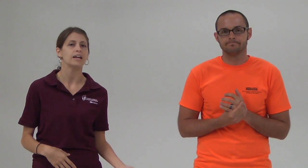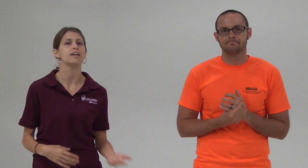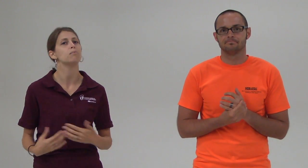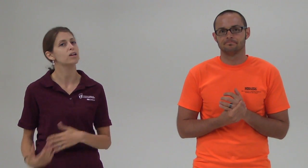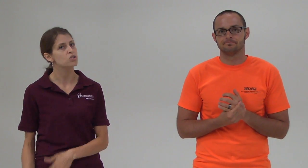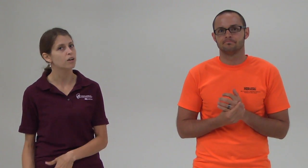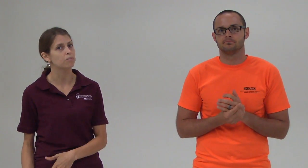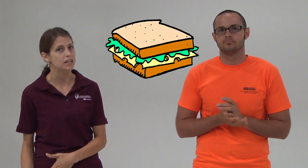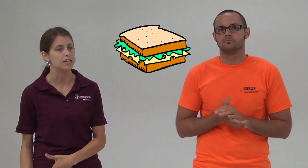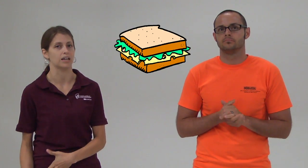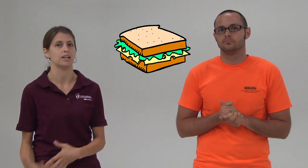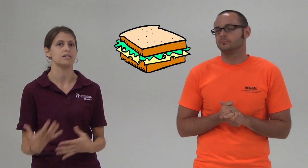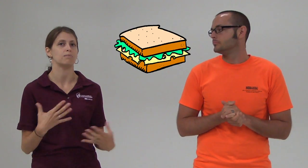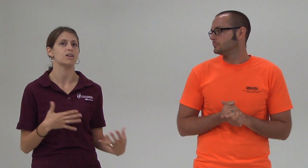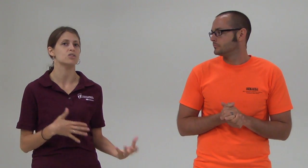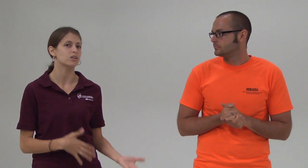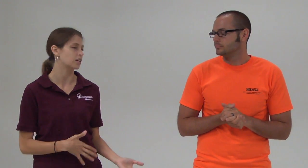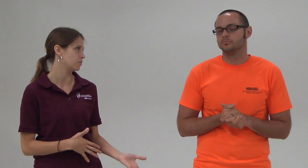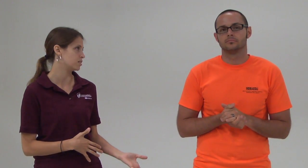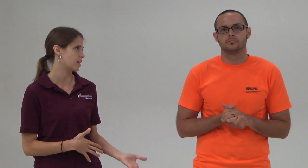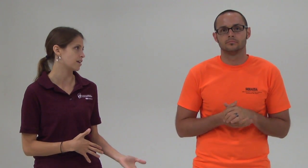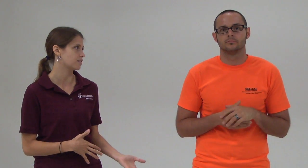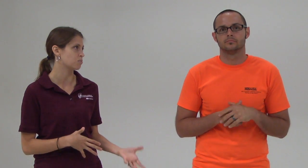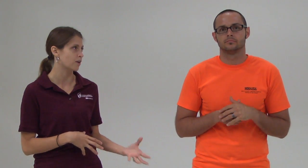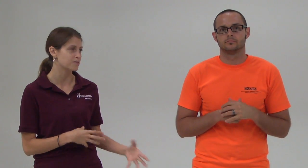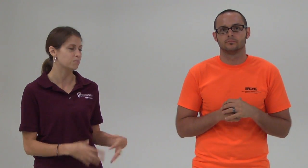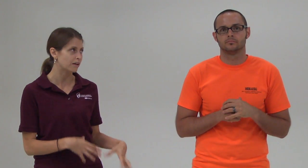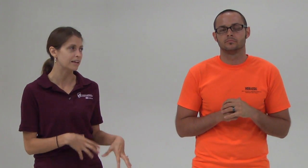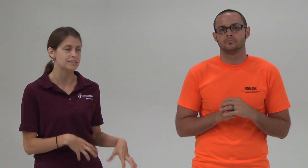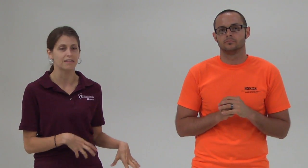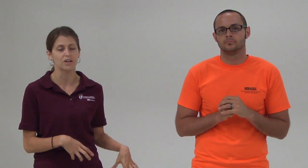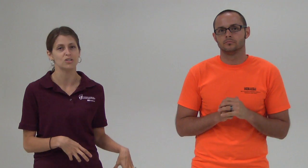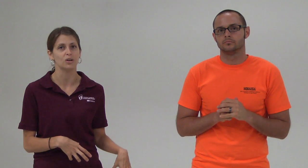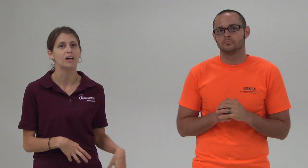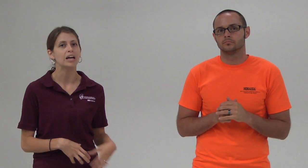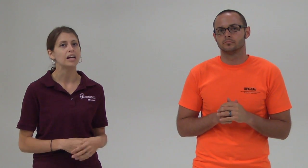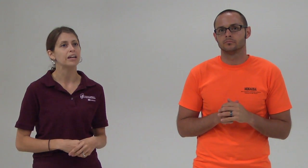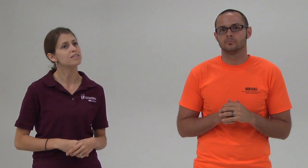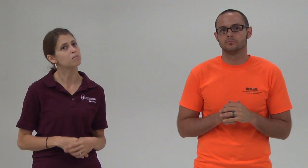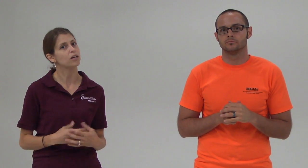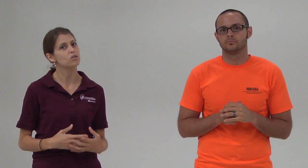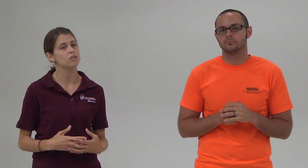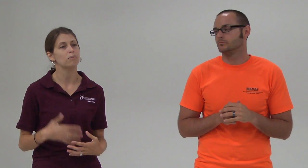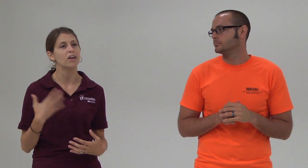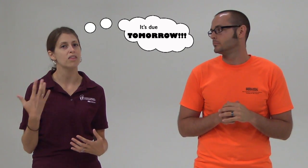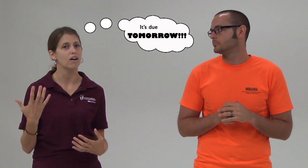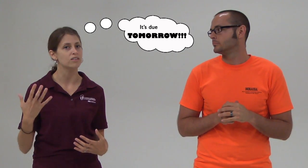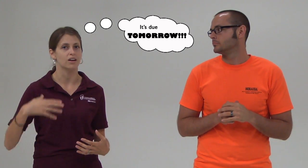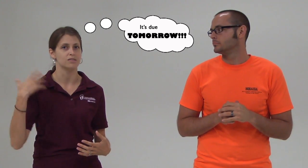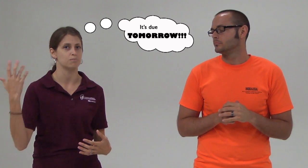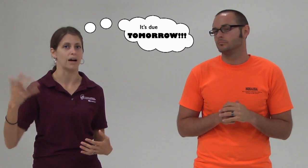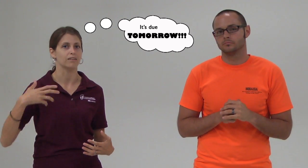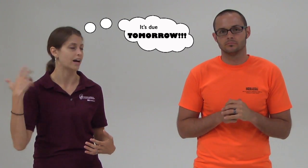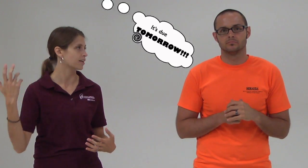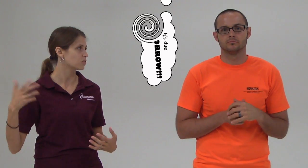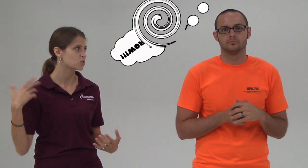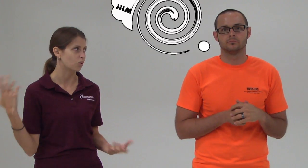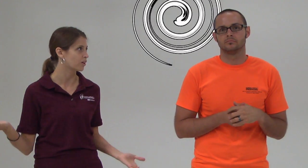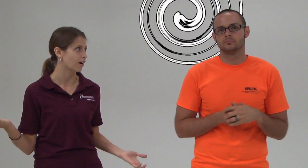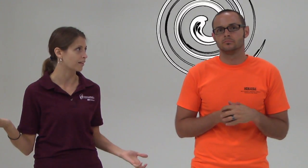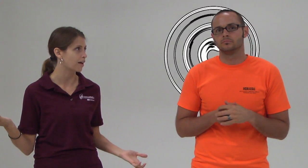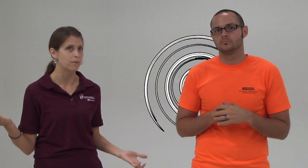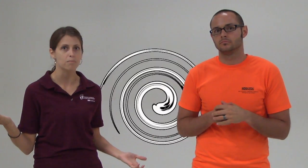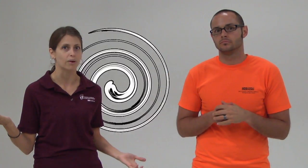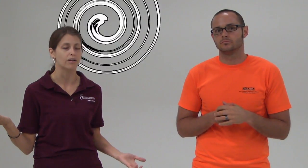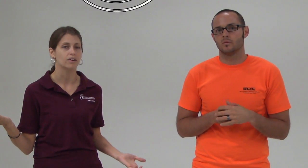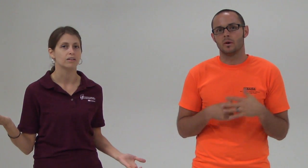a short break. I need to make sure I'm eating. I need to make sure that I'm taking some rest periods in there, too. I need to make sure that my thoughts aren't spiraling out of